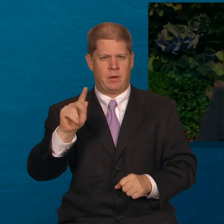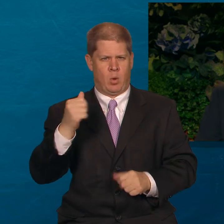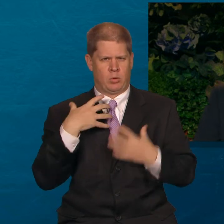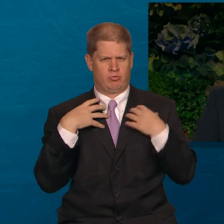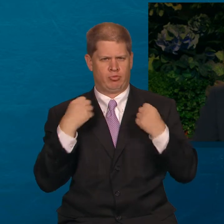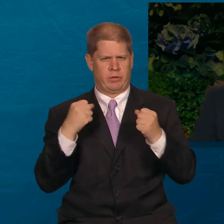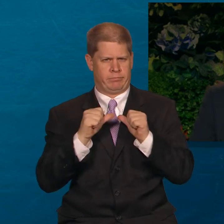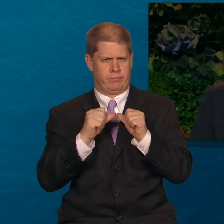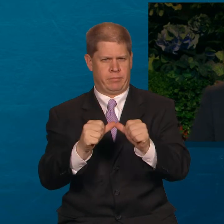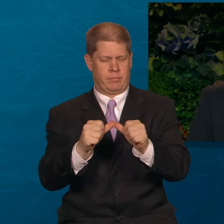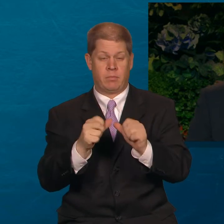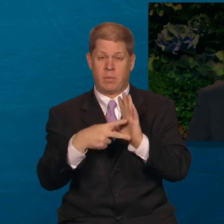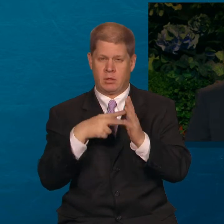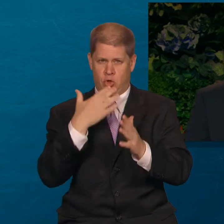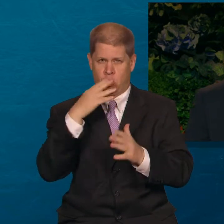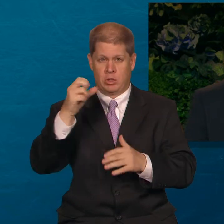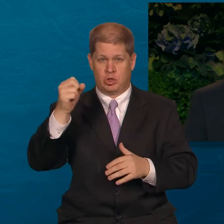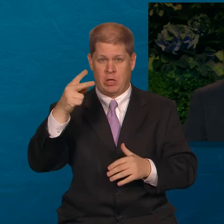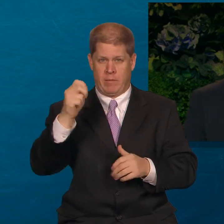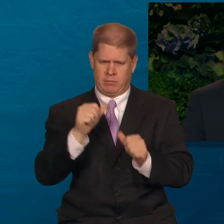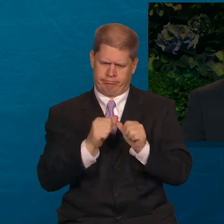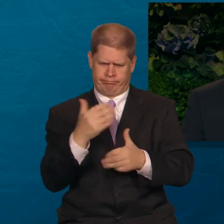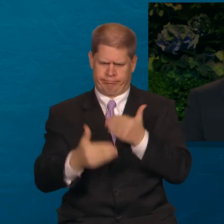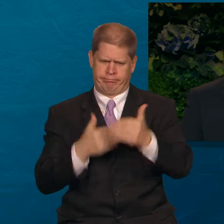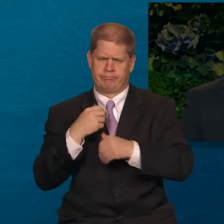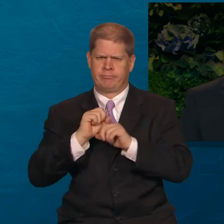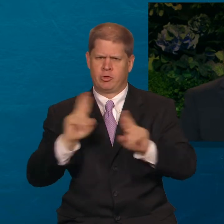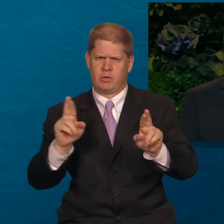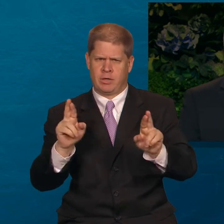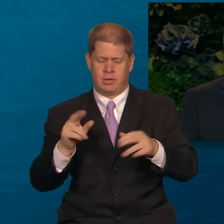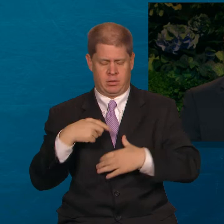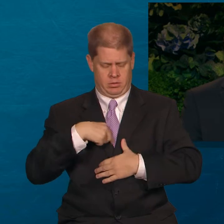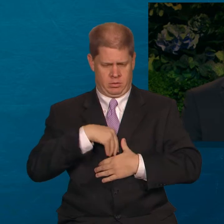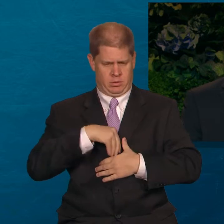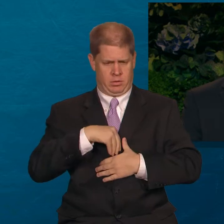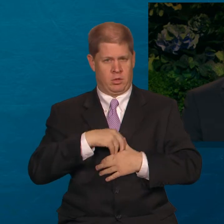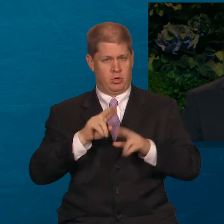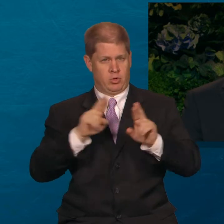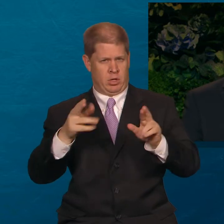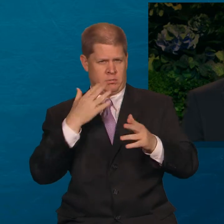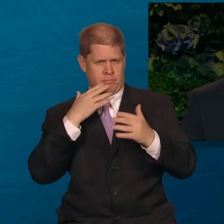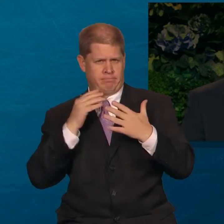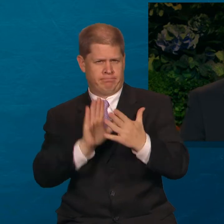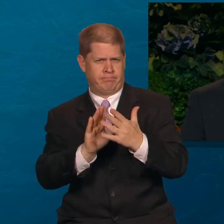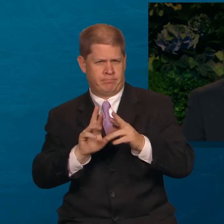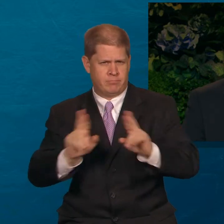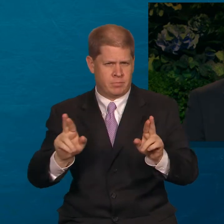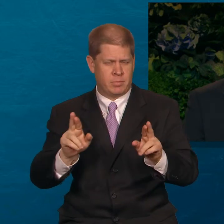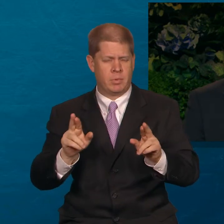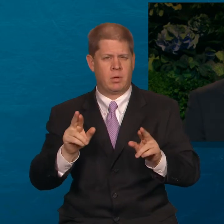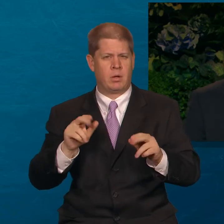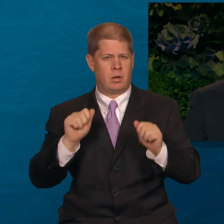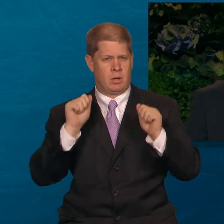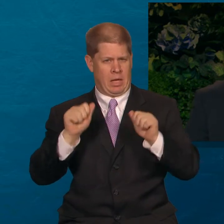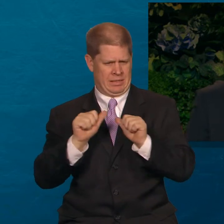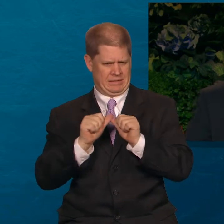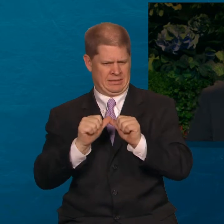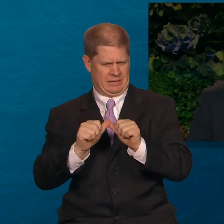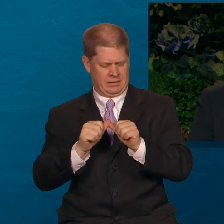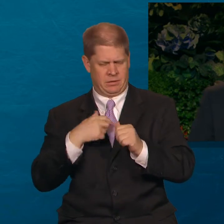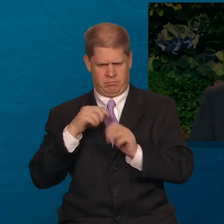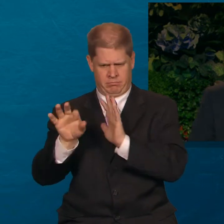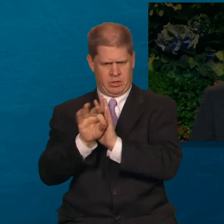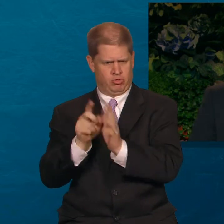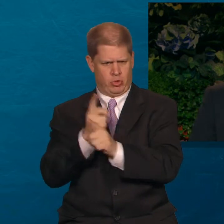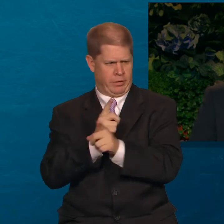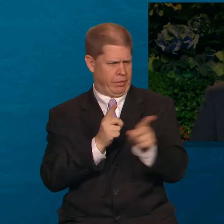We will be in good shape spiritually. We will be in such good shape spiritually that we will consistently choose the